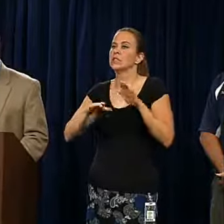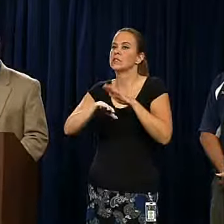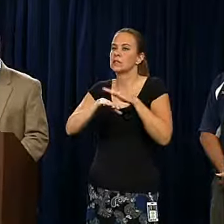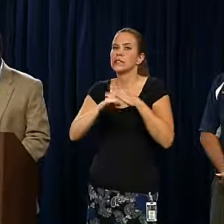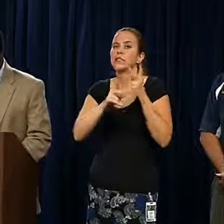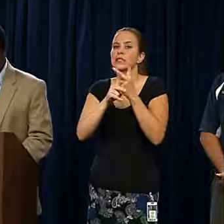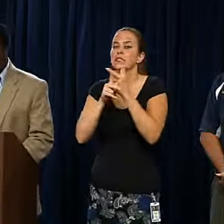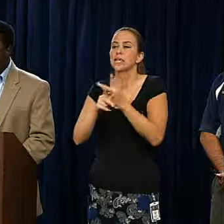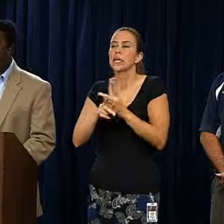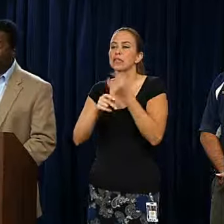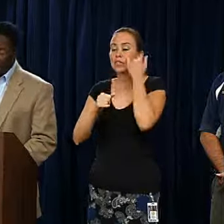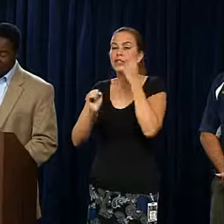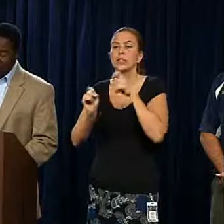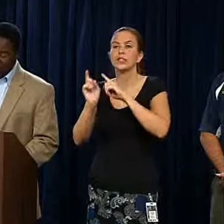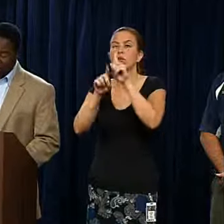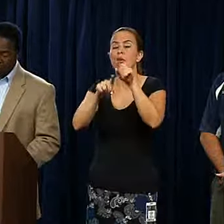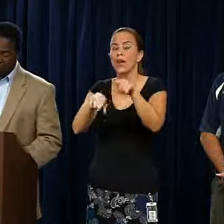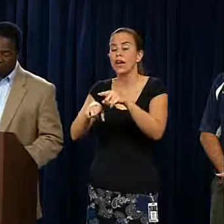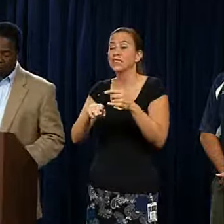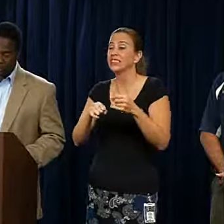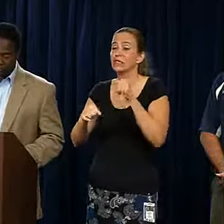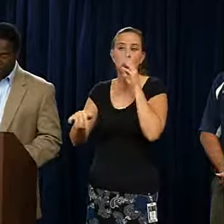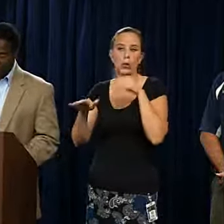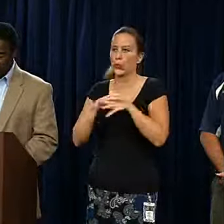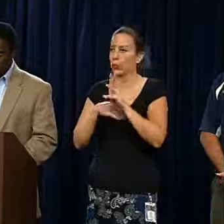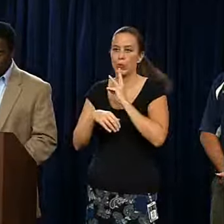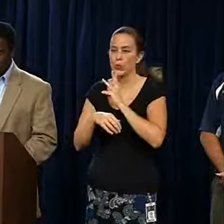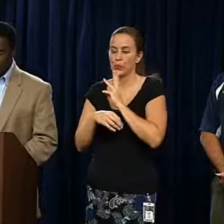have to go out and stay out of the water.